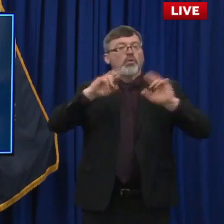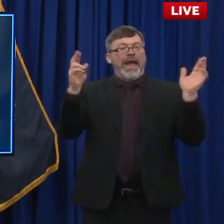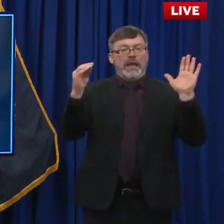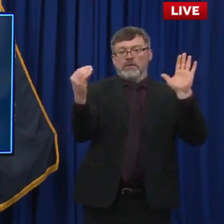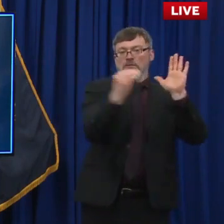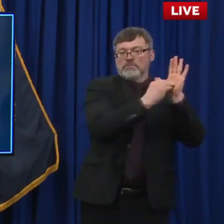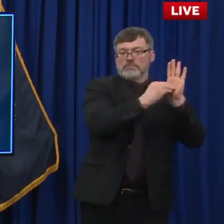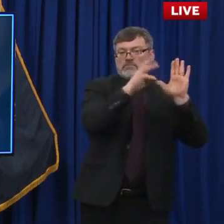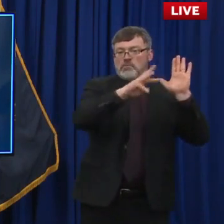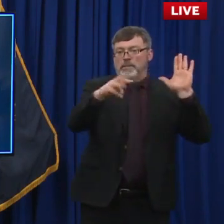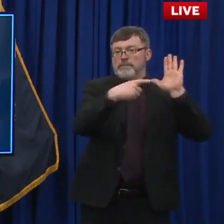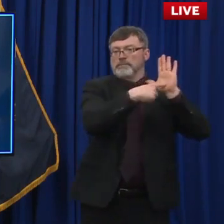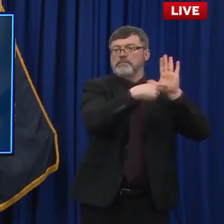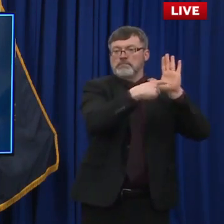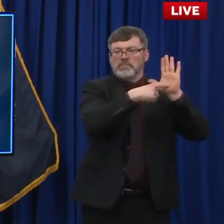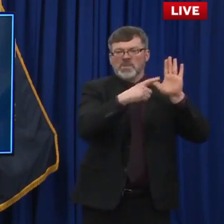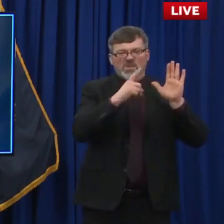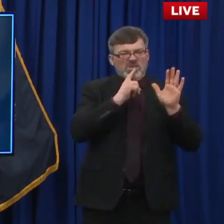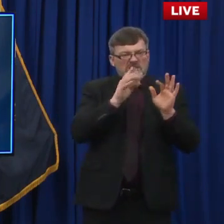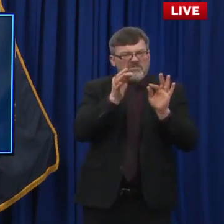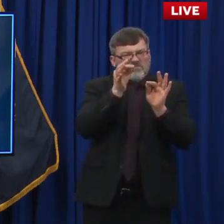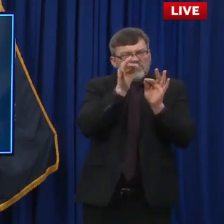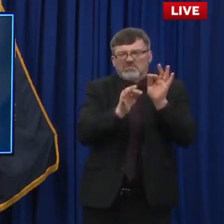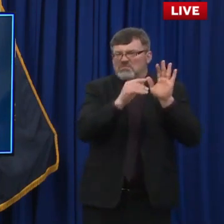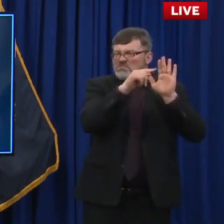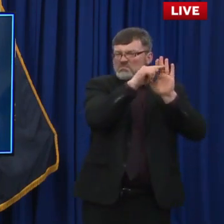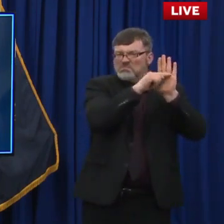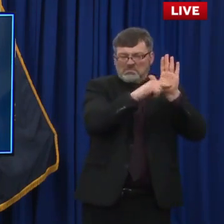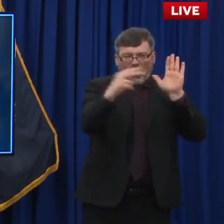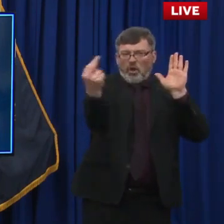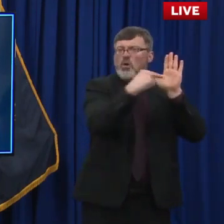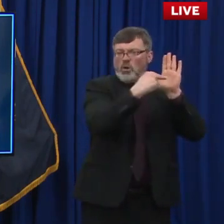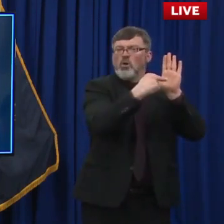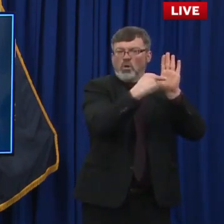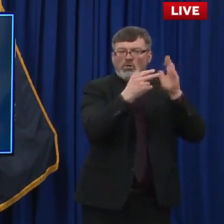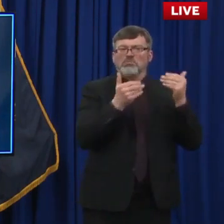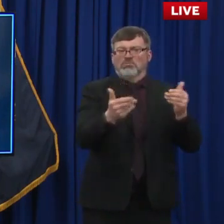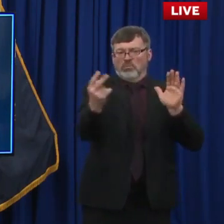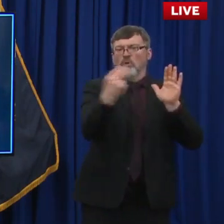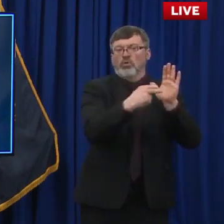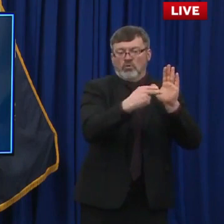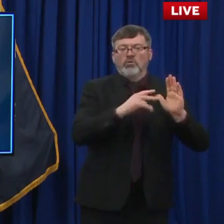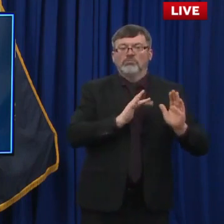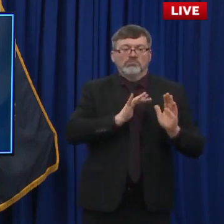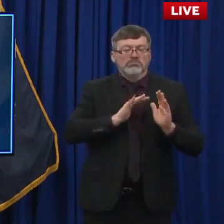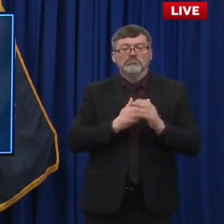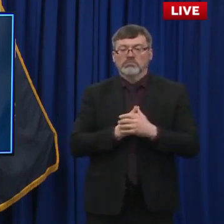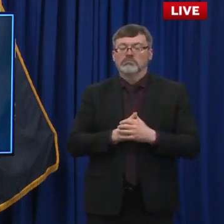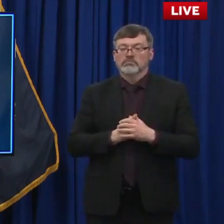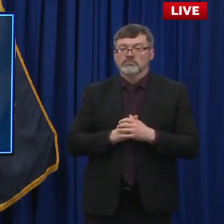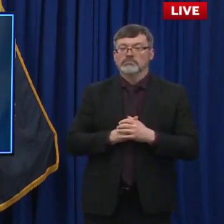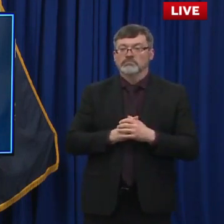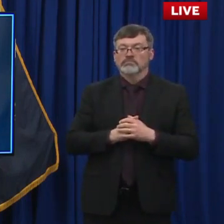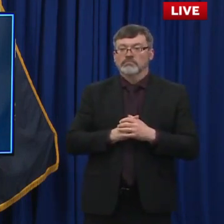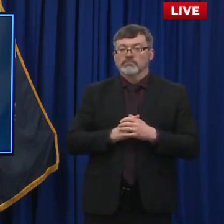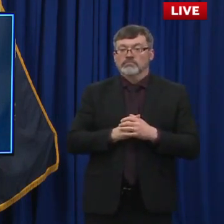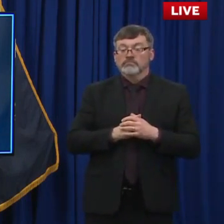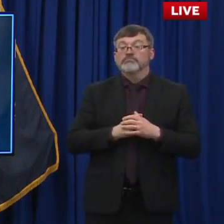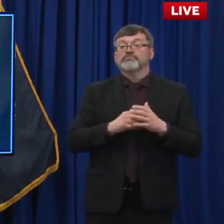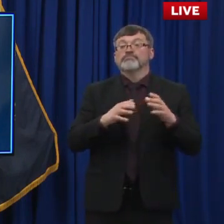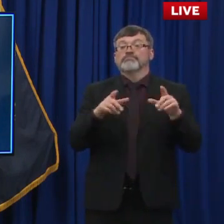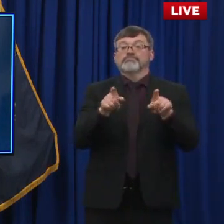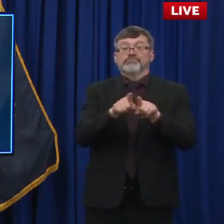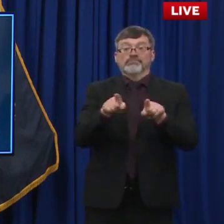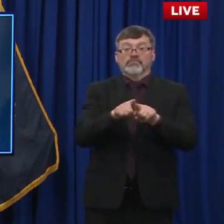I think is a great ease, I think, for a lot of the individuals managing those businesses around the state. Um, I also want to go over some details about